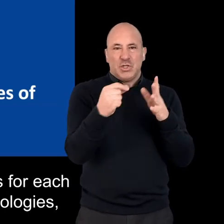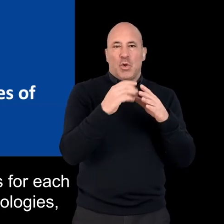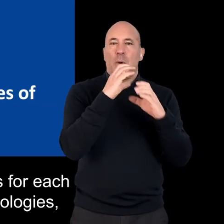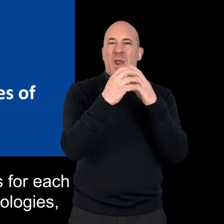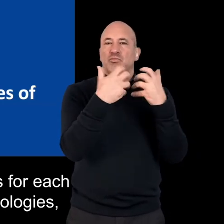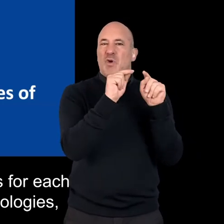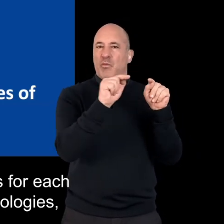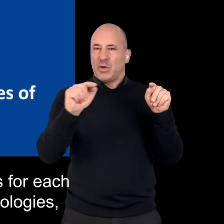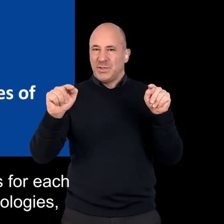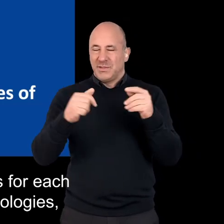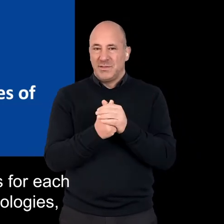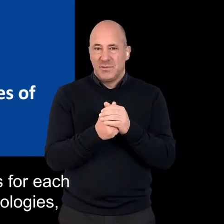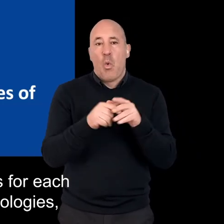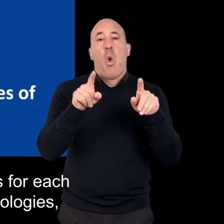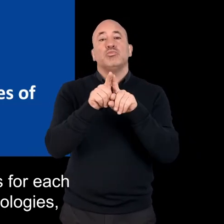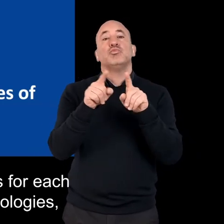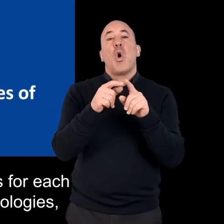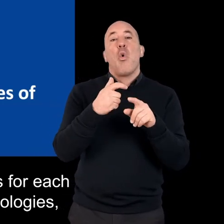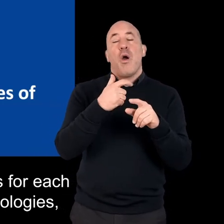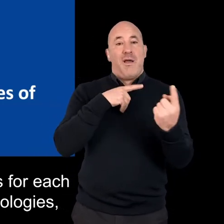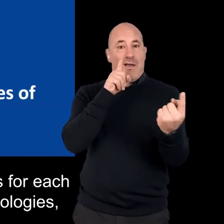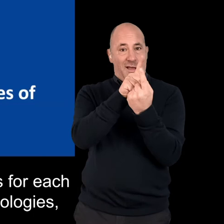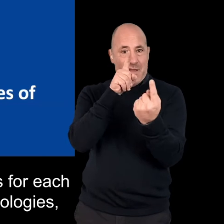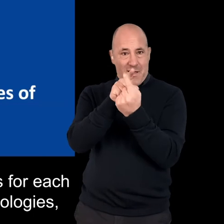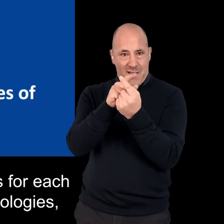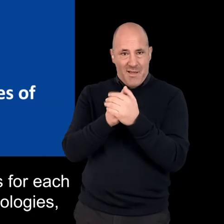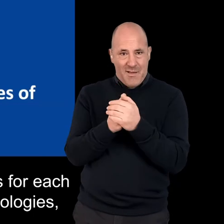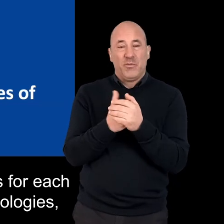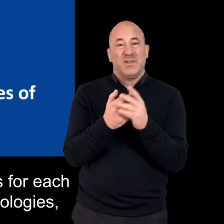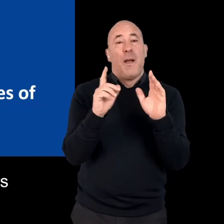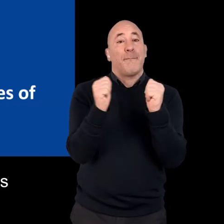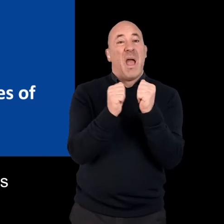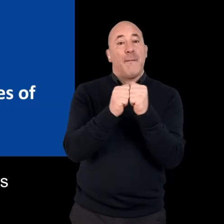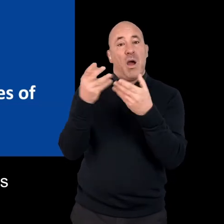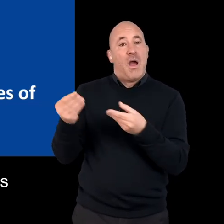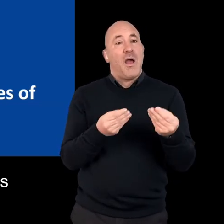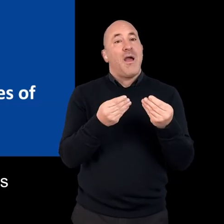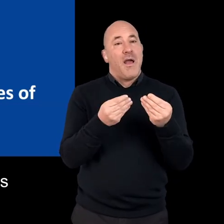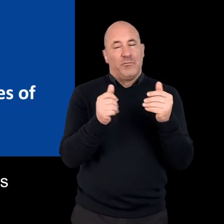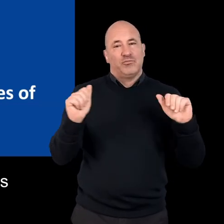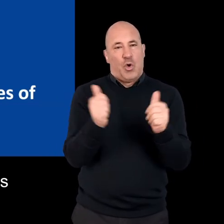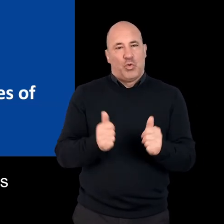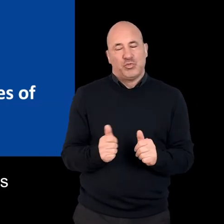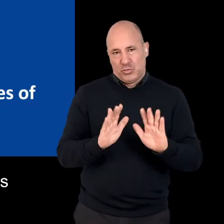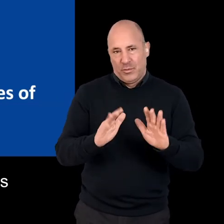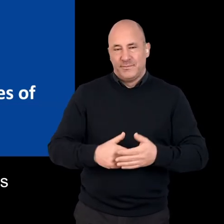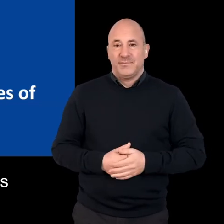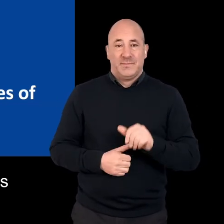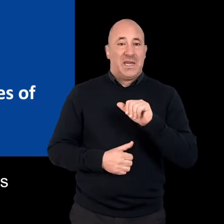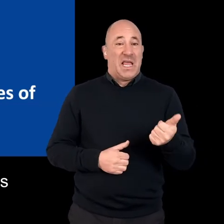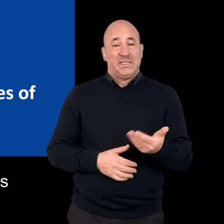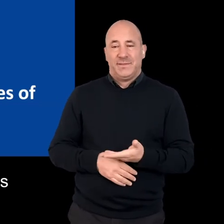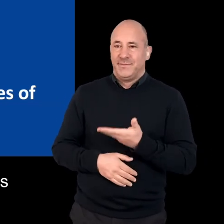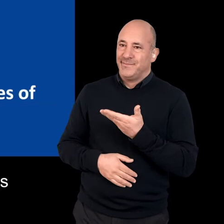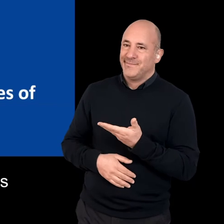of our findings for each type of digital communication technologies, as well as in-person meetings and hard copy